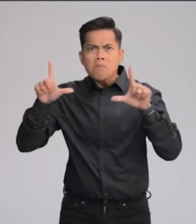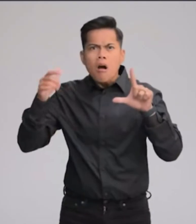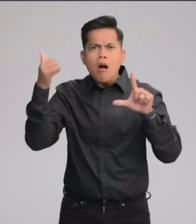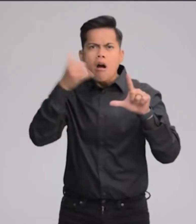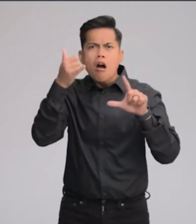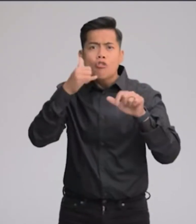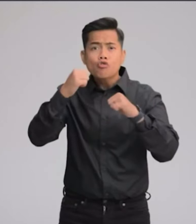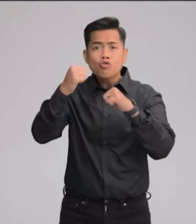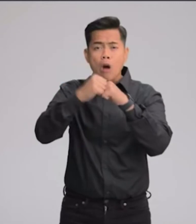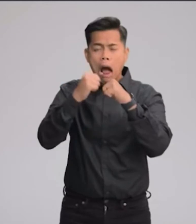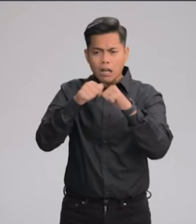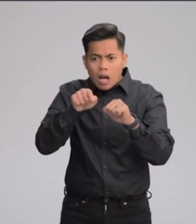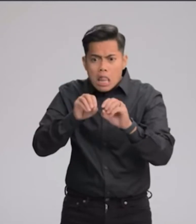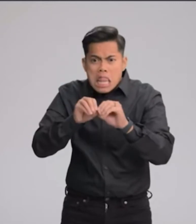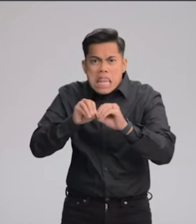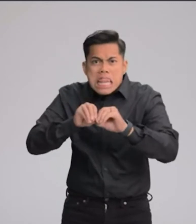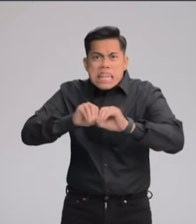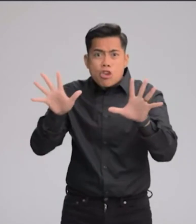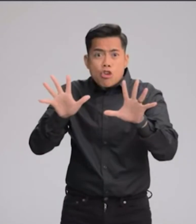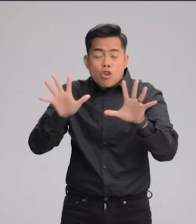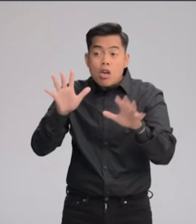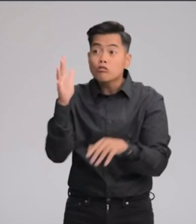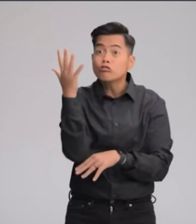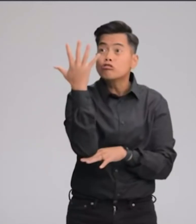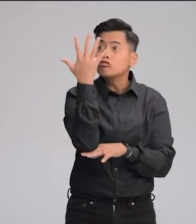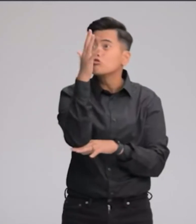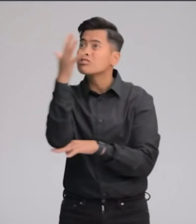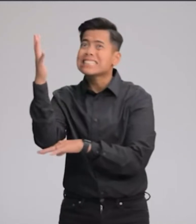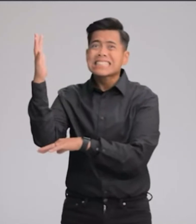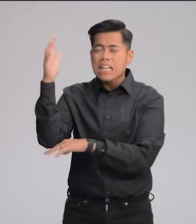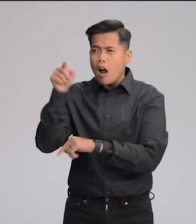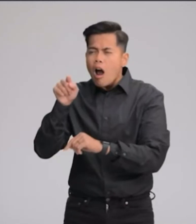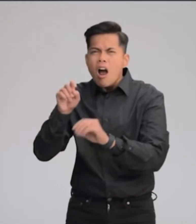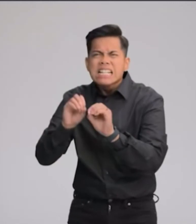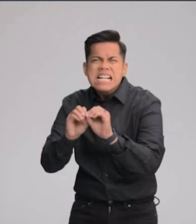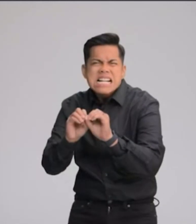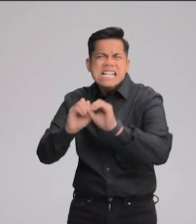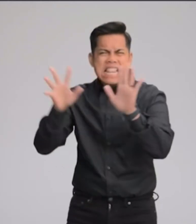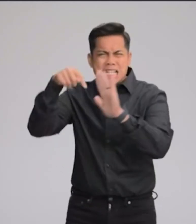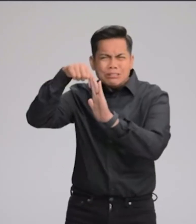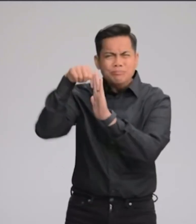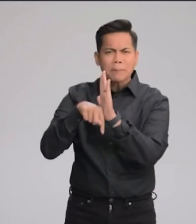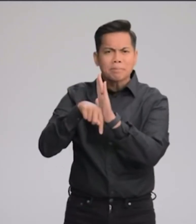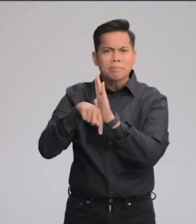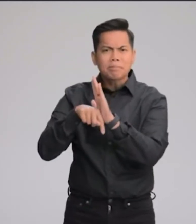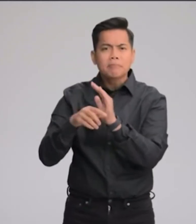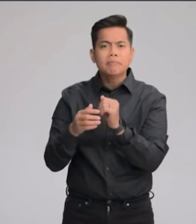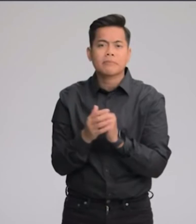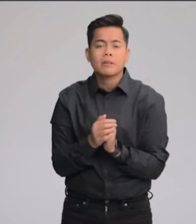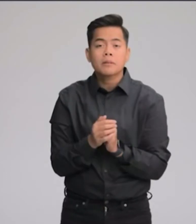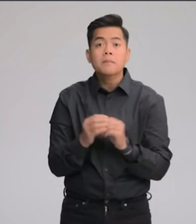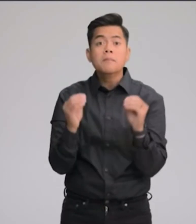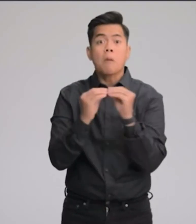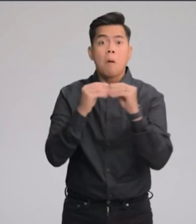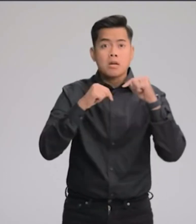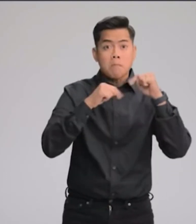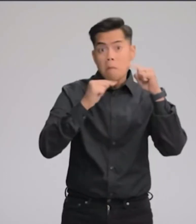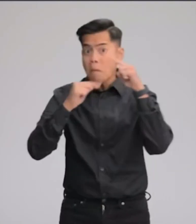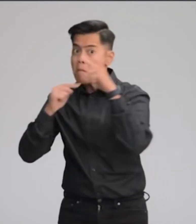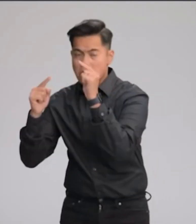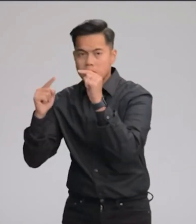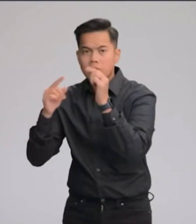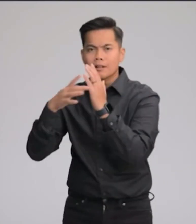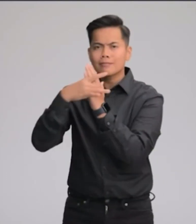each individual rock on the beach and even dry branches from the trees. With more pixels, Pro